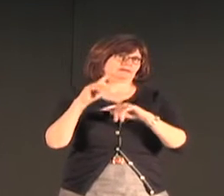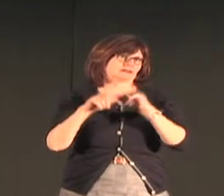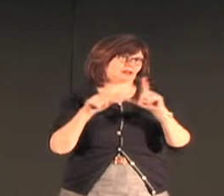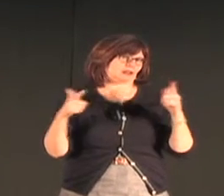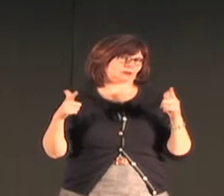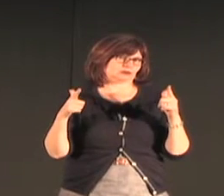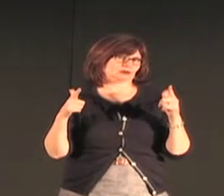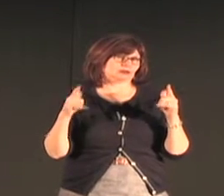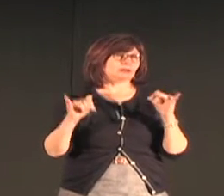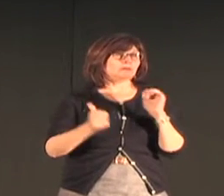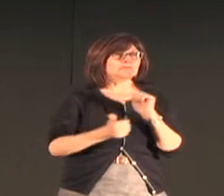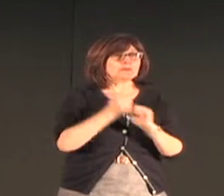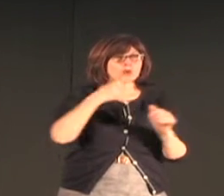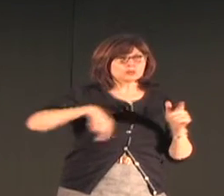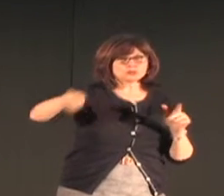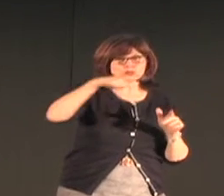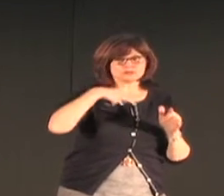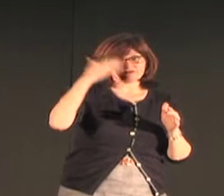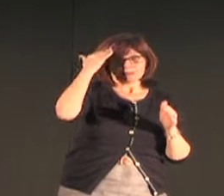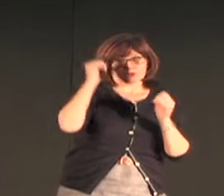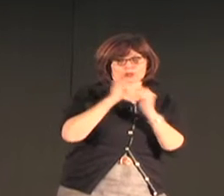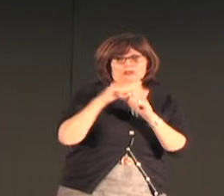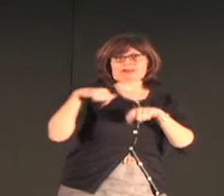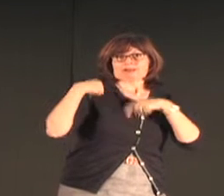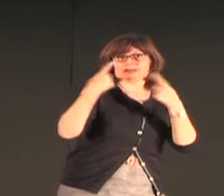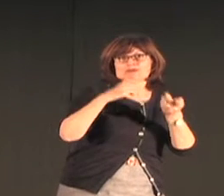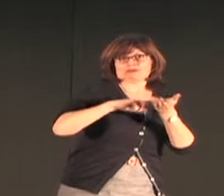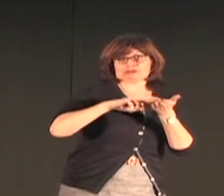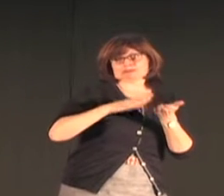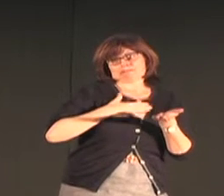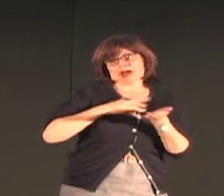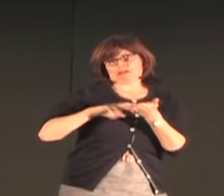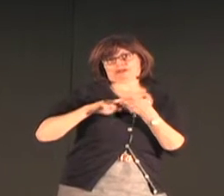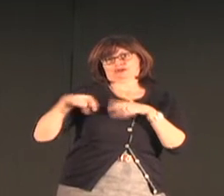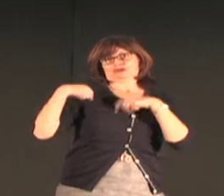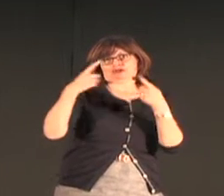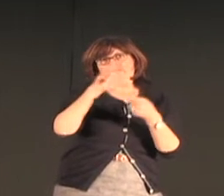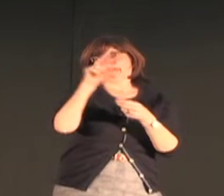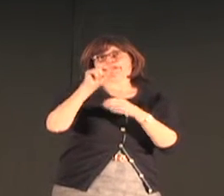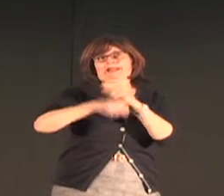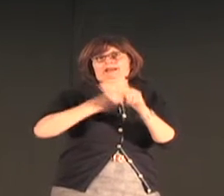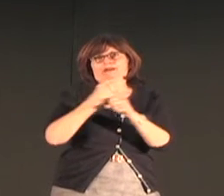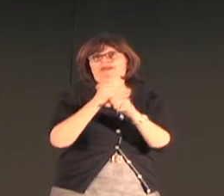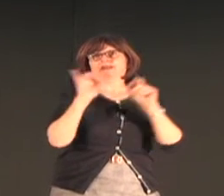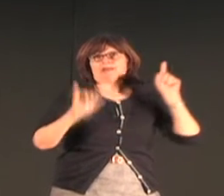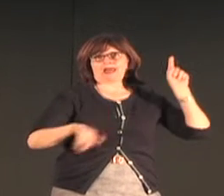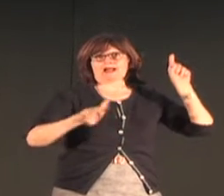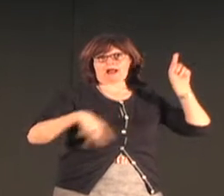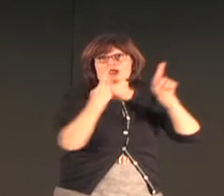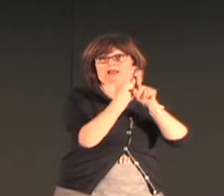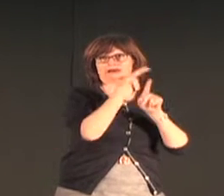And what we've seen with the research that's been done is that there are two general types of sign languages. And this research